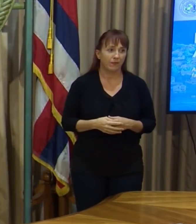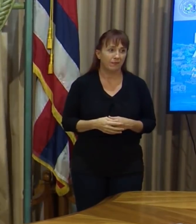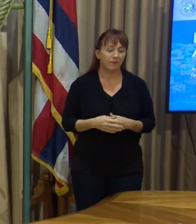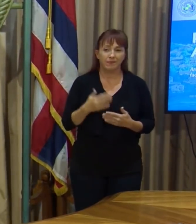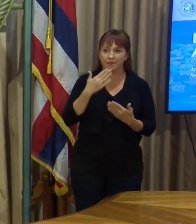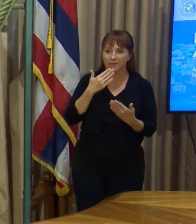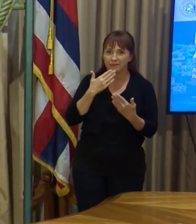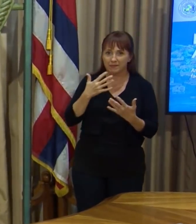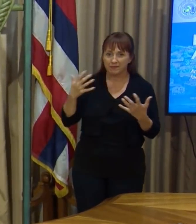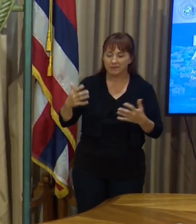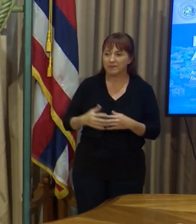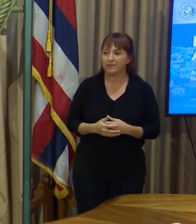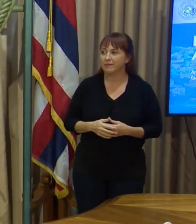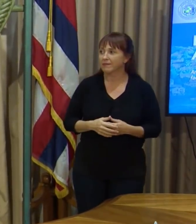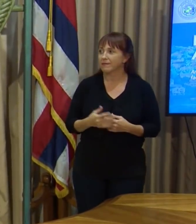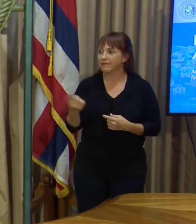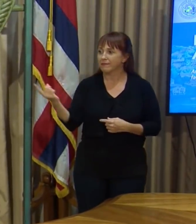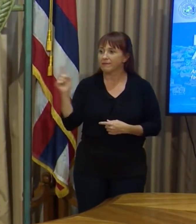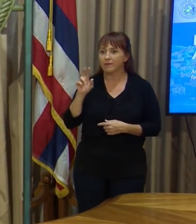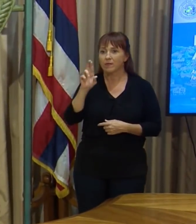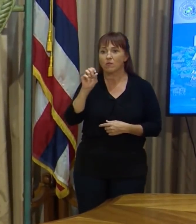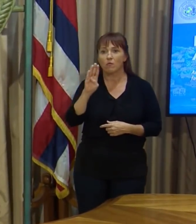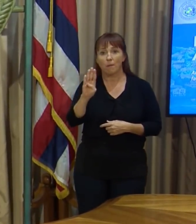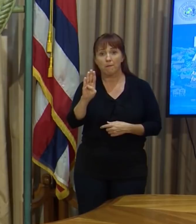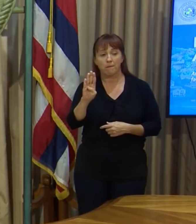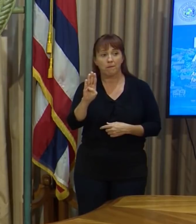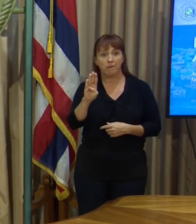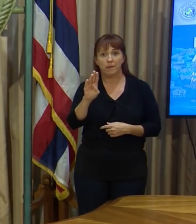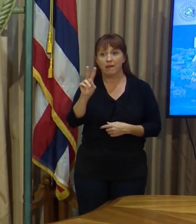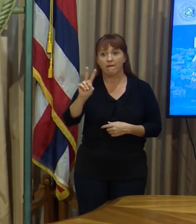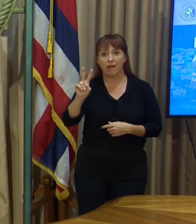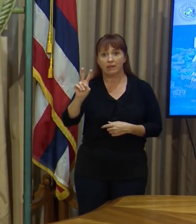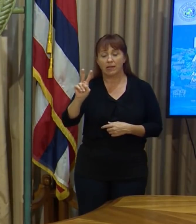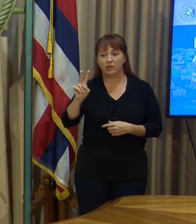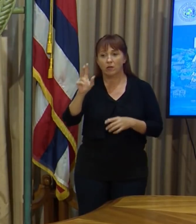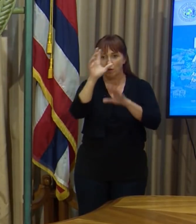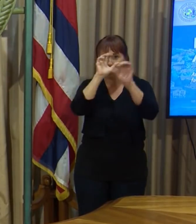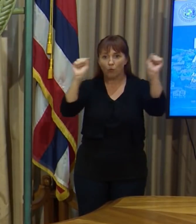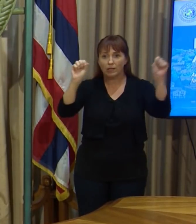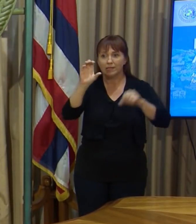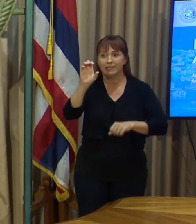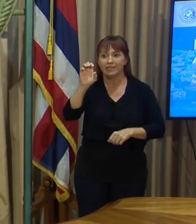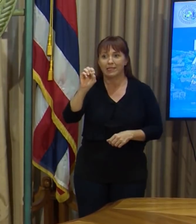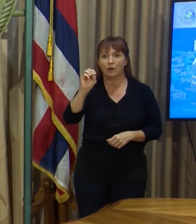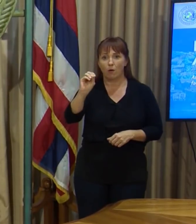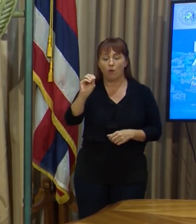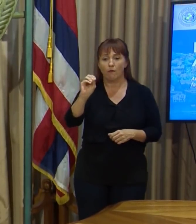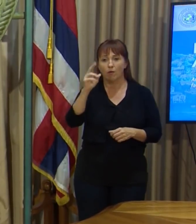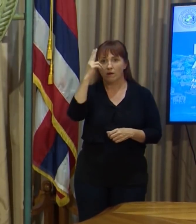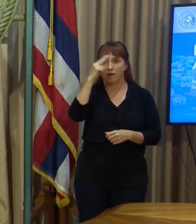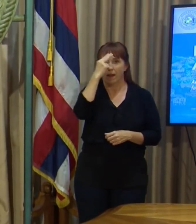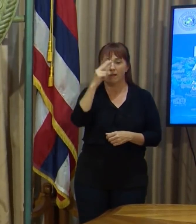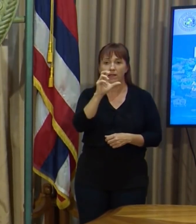Thank you very much, Denise. And we'll move on to Rob Van Tassel, President and CEO, Catholic Charities Hawai'i.